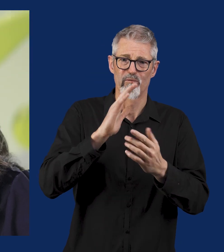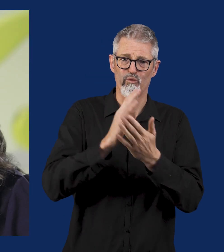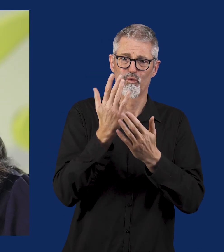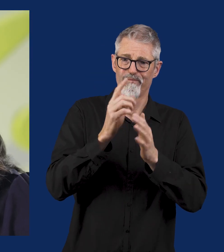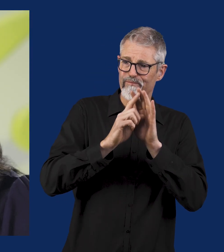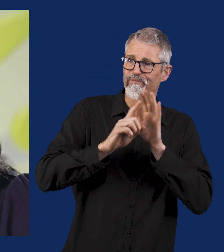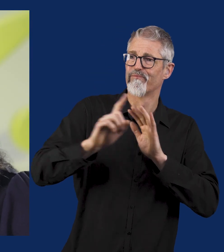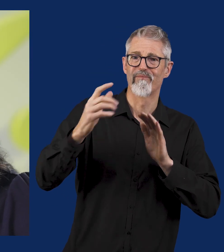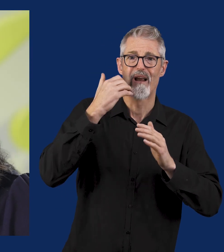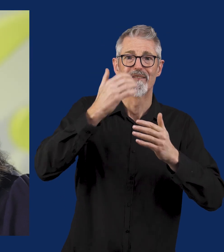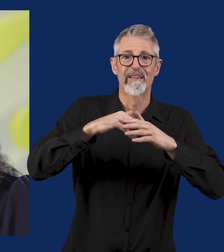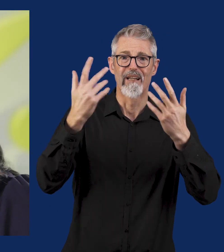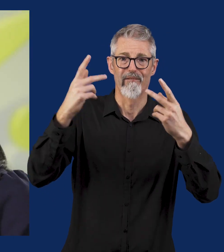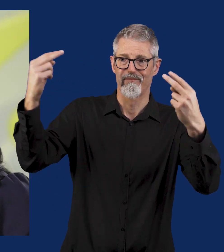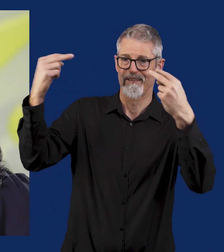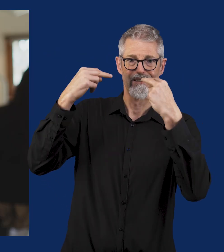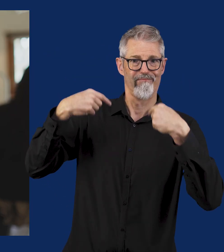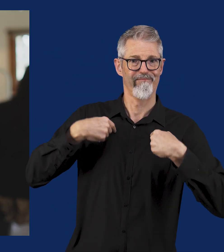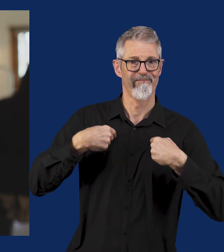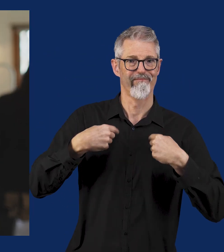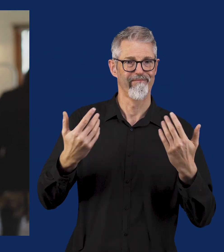important to have that representation authentically every day.